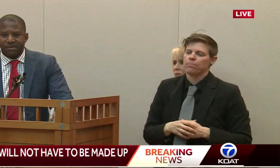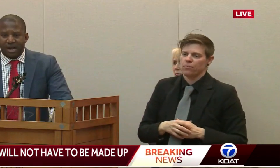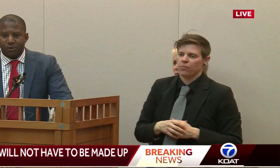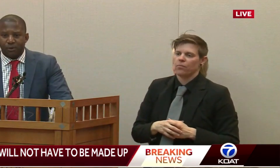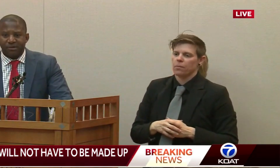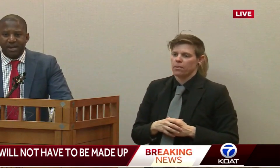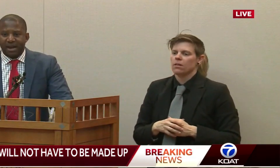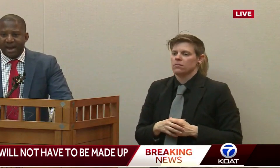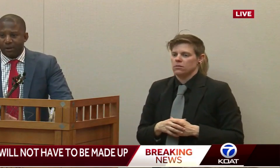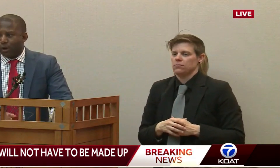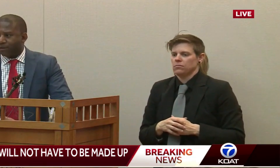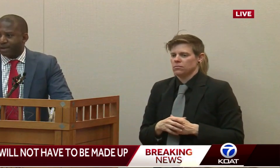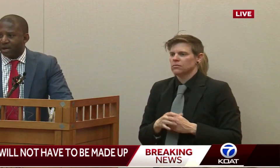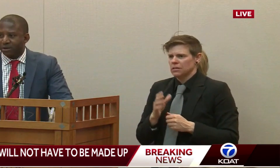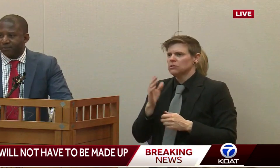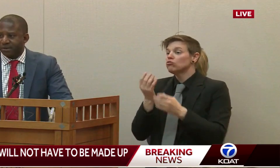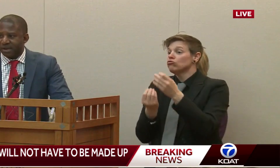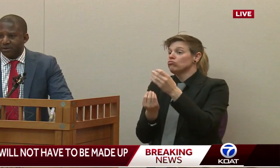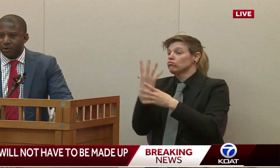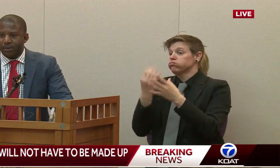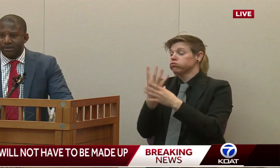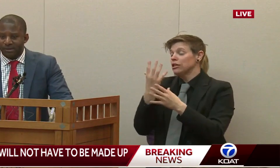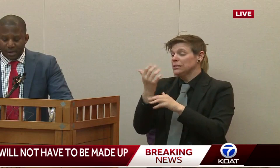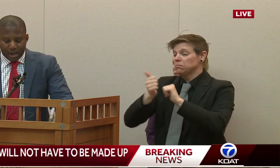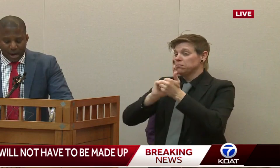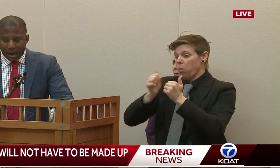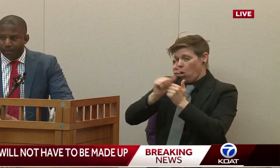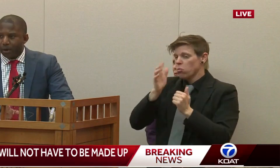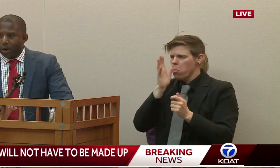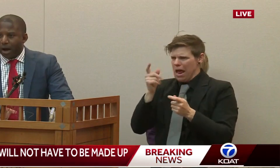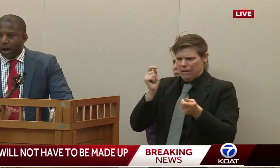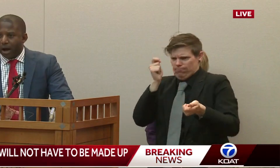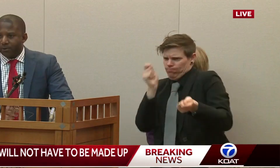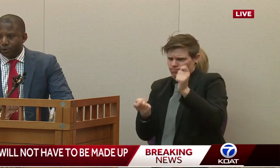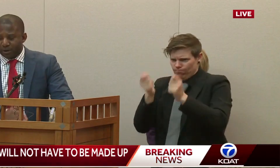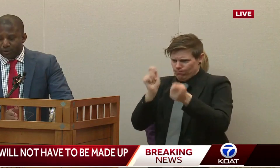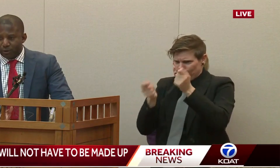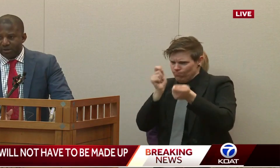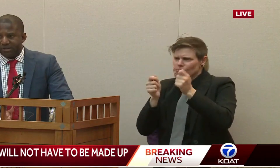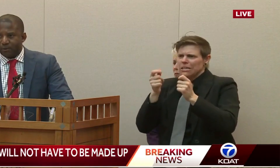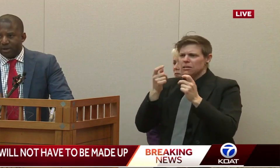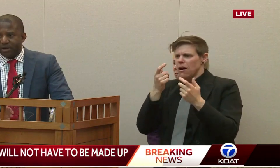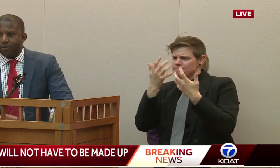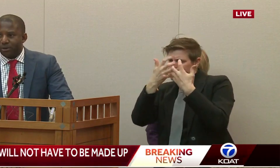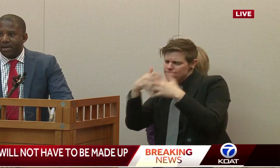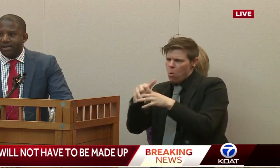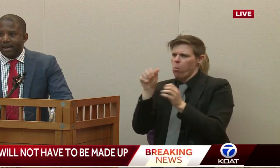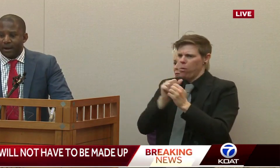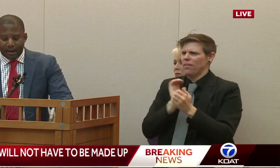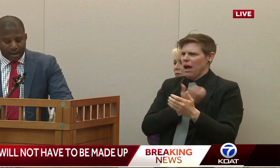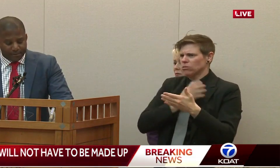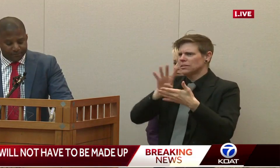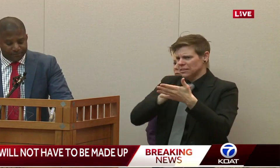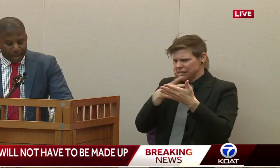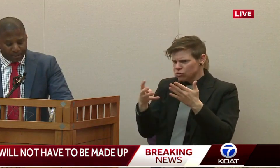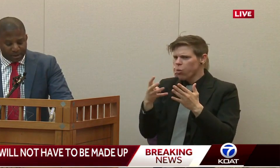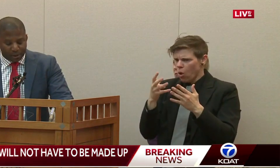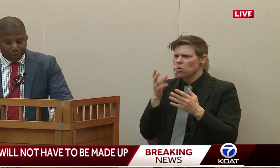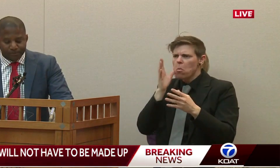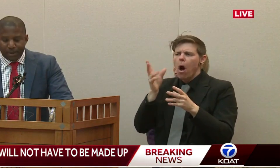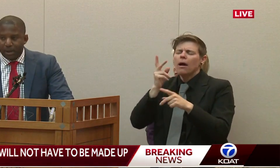those adjustments to schedules and qualifications for the state tournaments during this so we can communicate that out